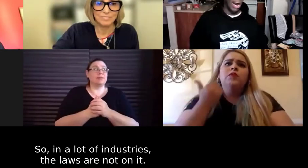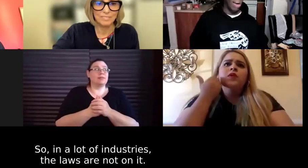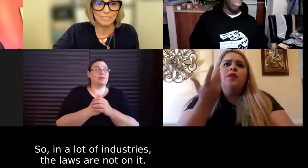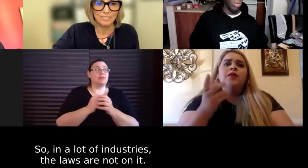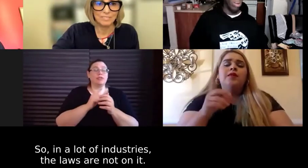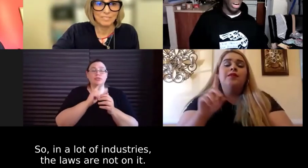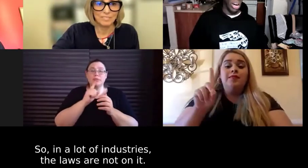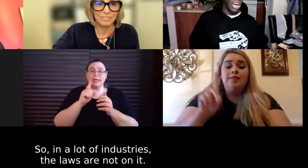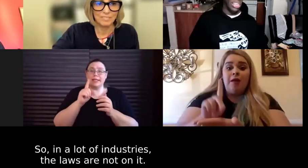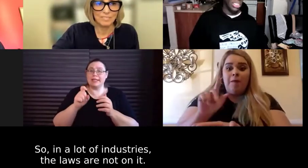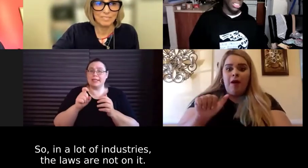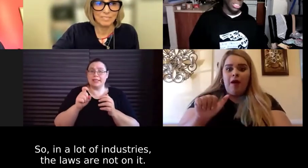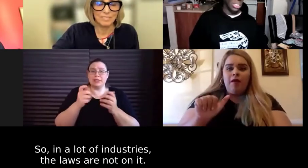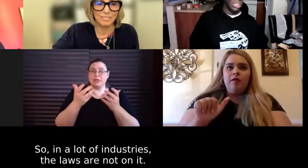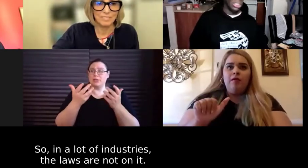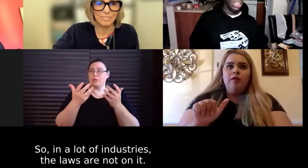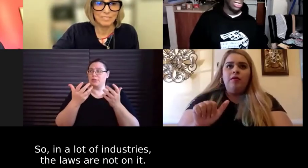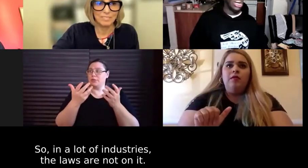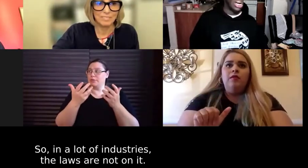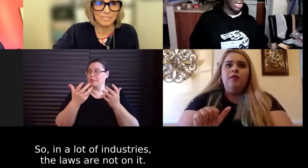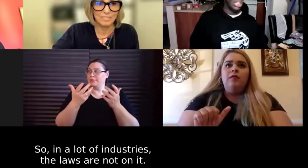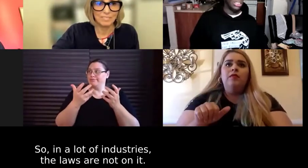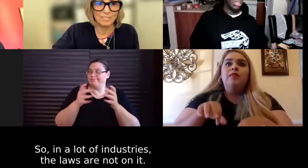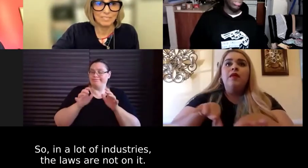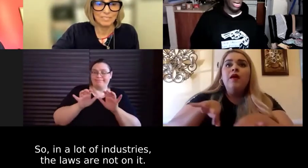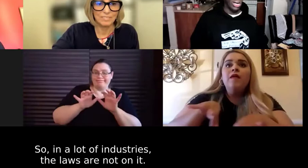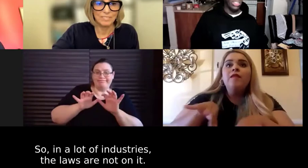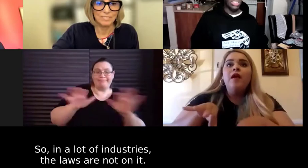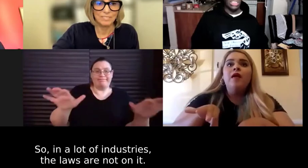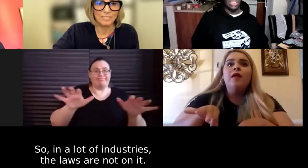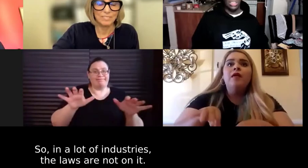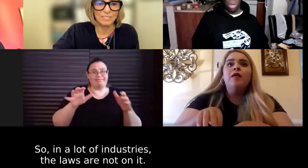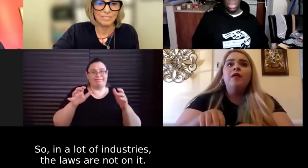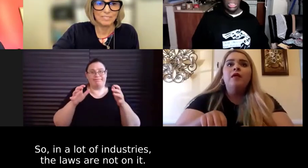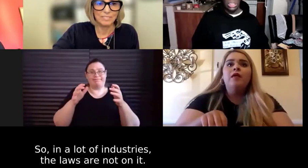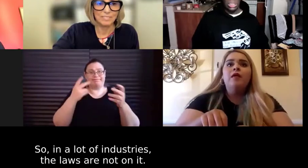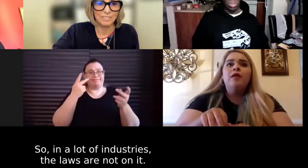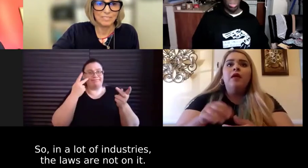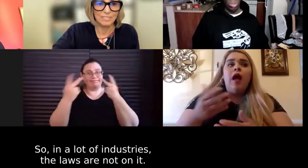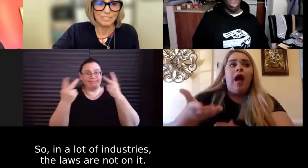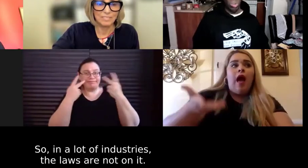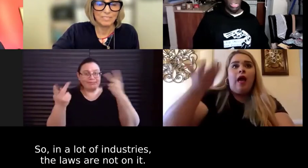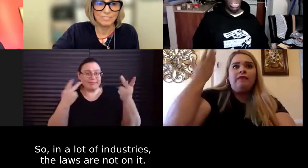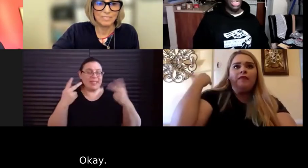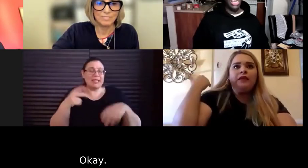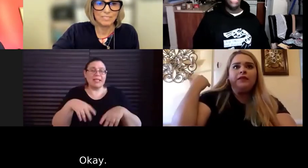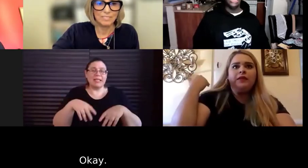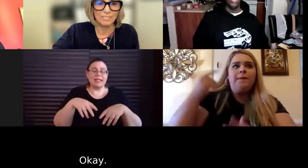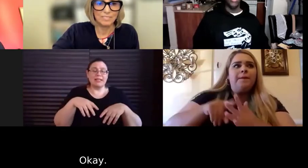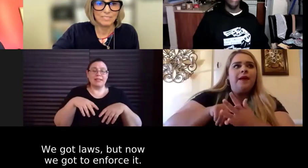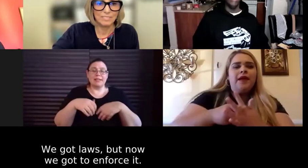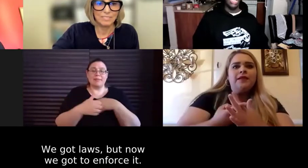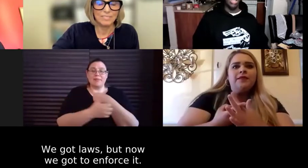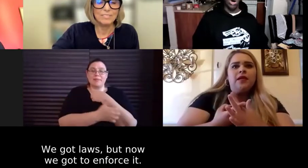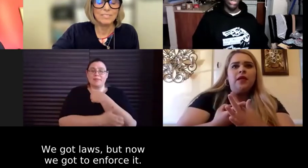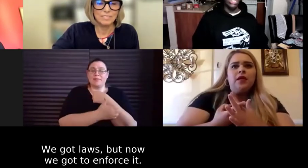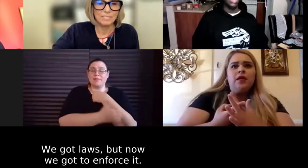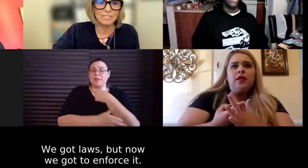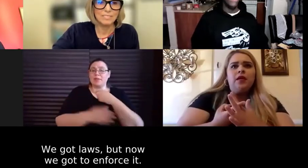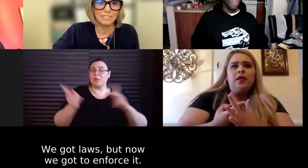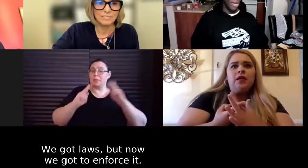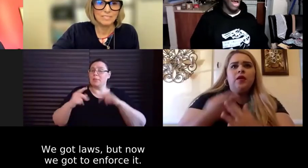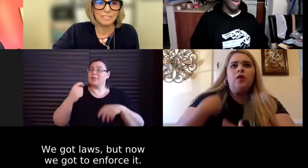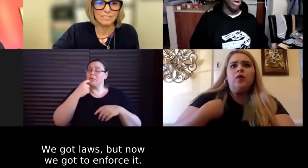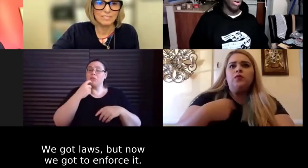the job of our ancestors and our disabled elders that started to disappear and say, okay, we got laws,